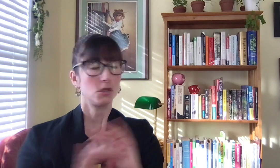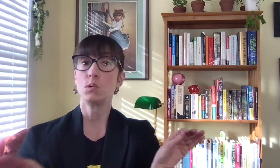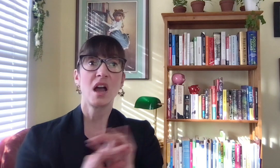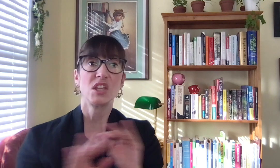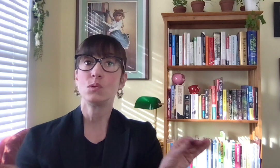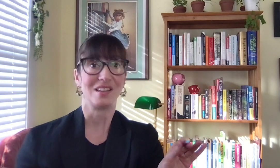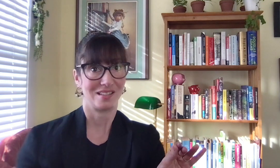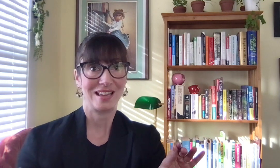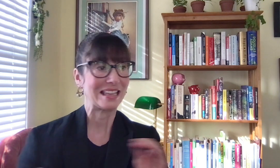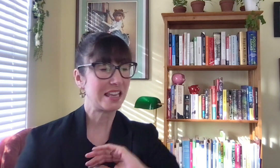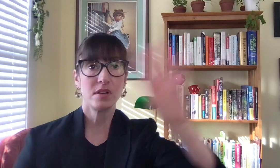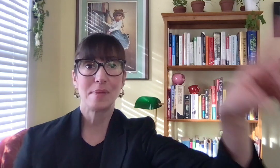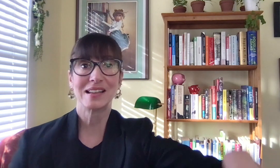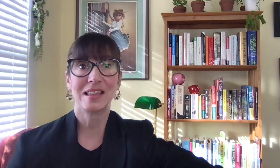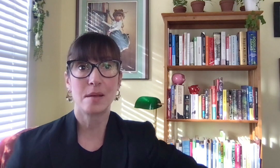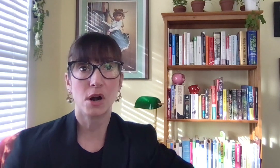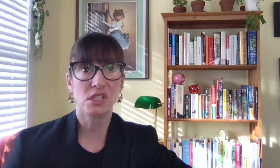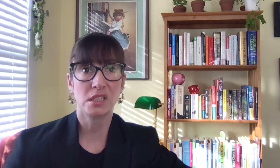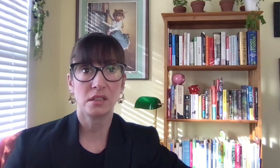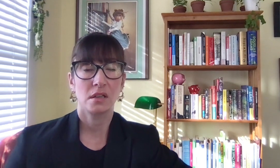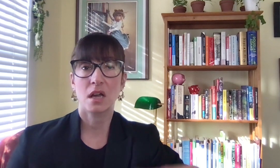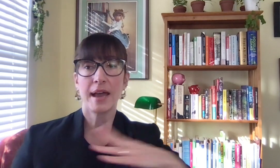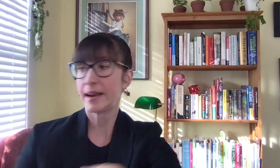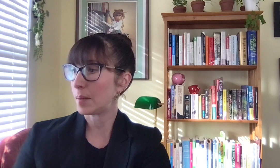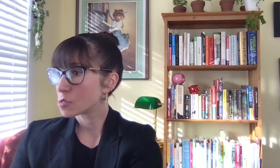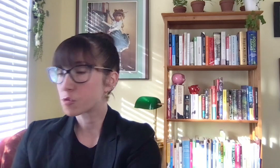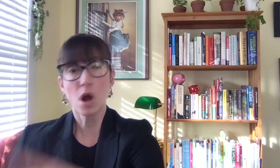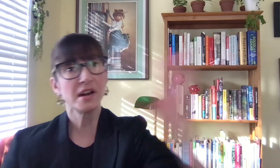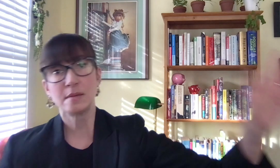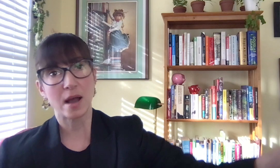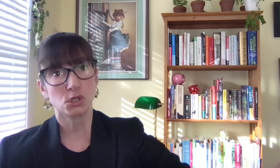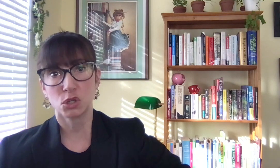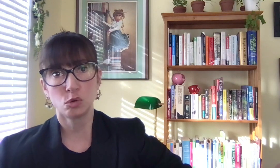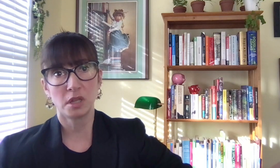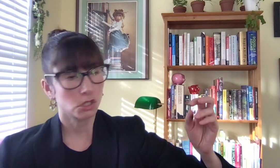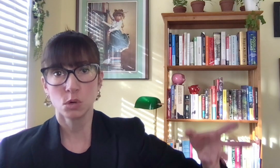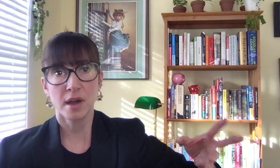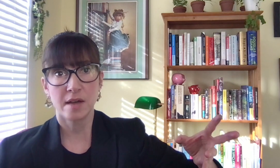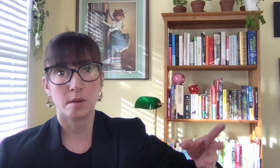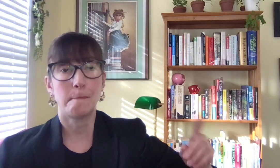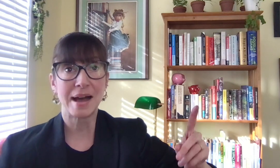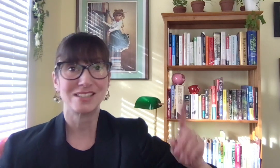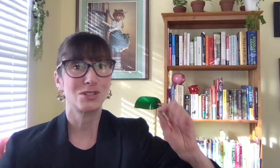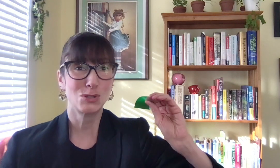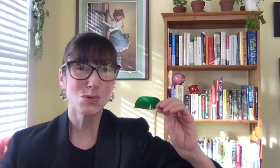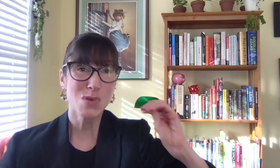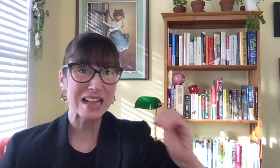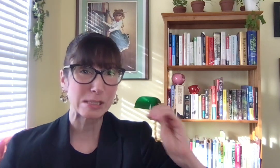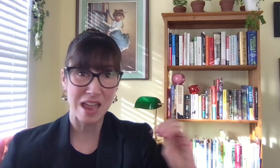Do not use it. Give it back to that person. Cut it up. Throw it in Mount Doom. Do whatever. But do not spend